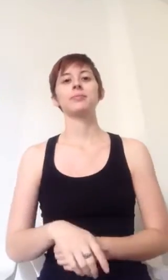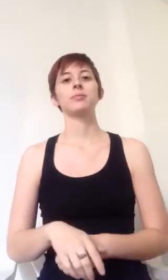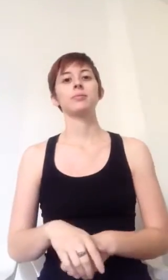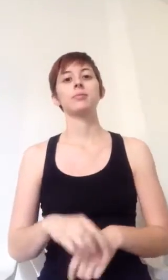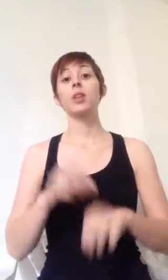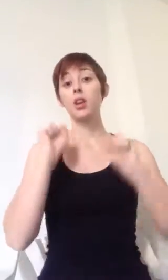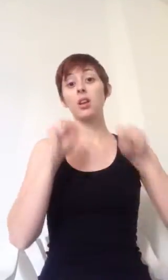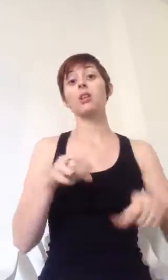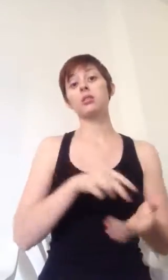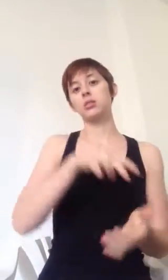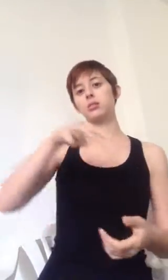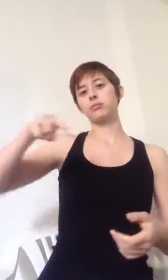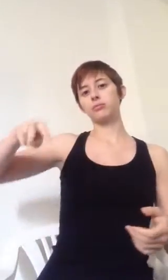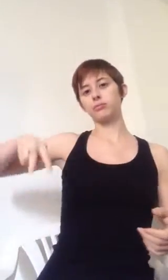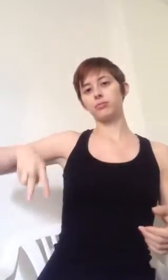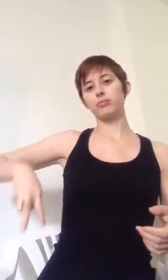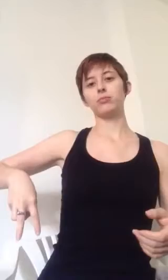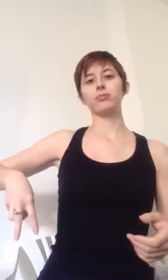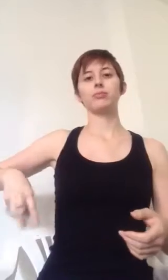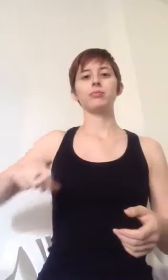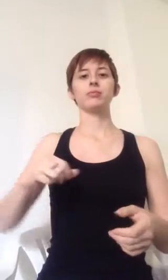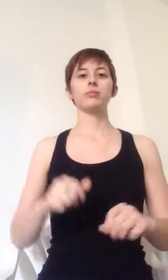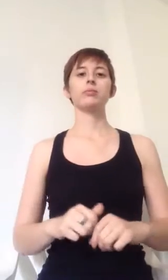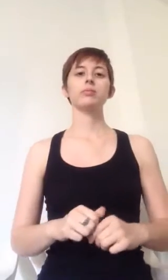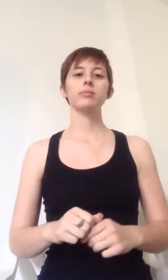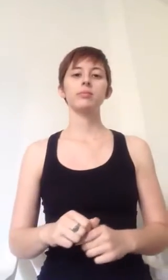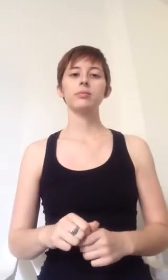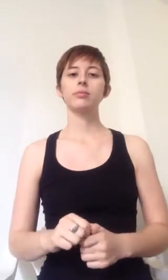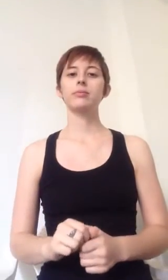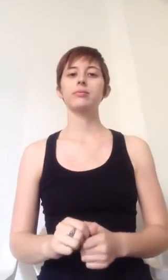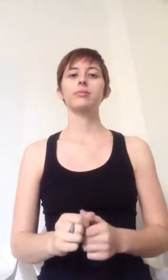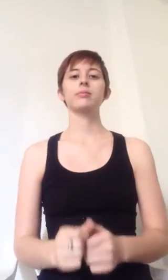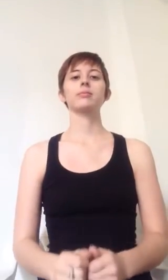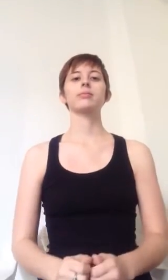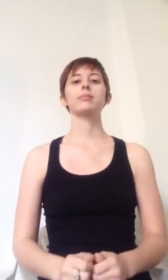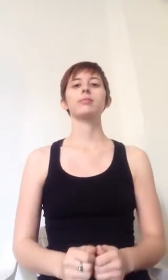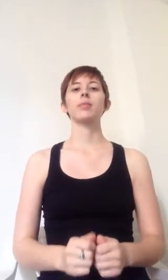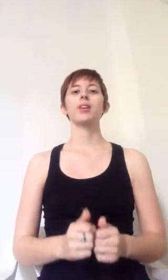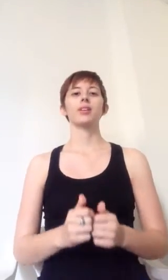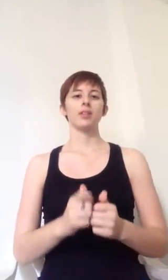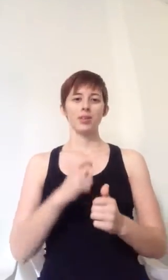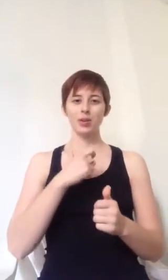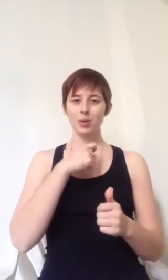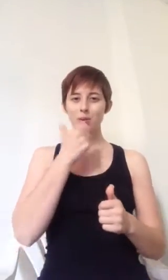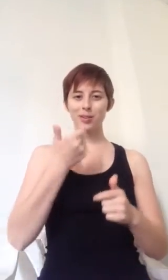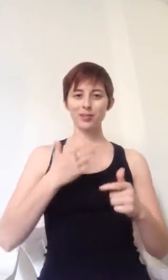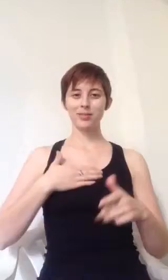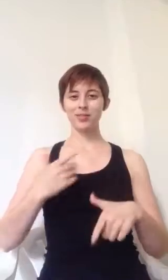I could stand by the side, and watch this